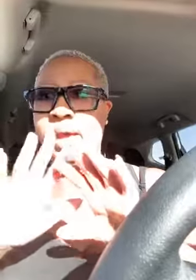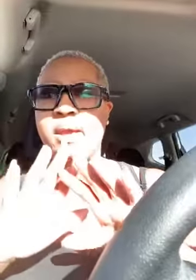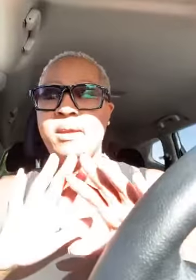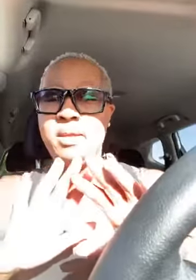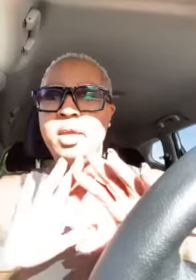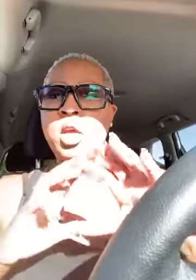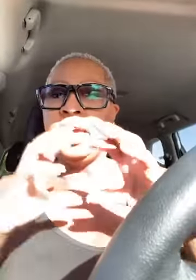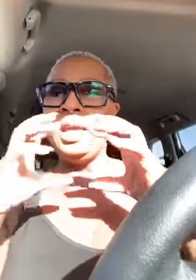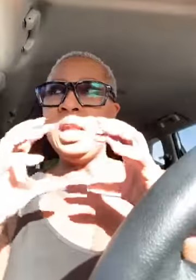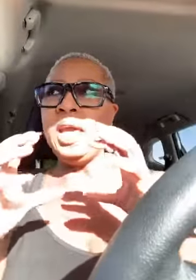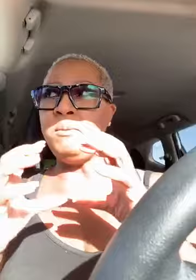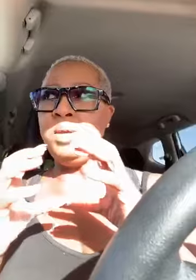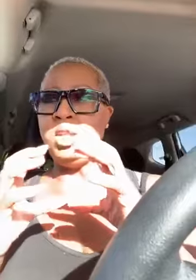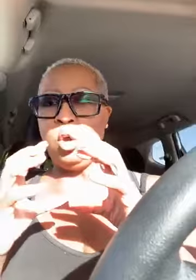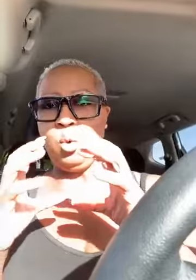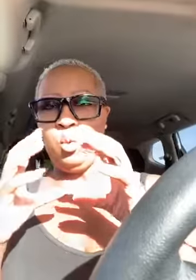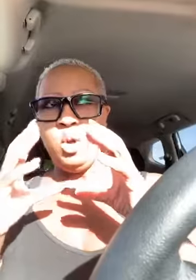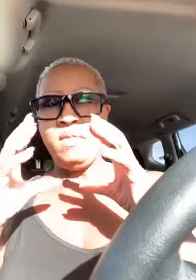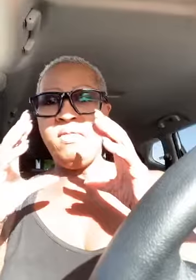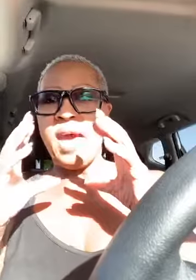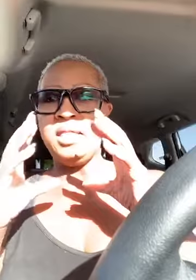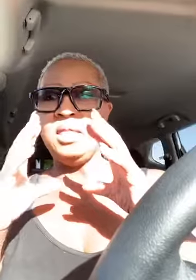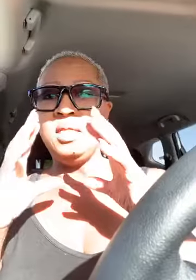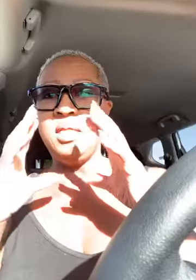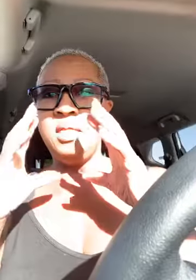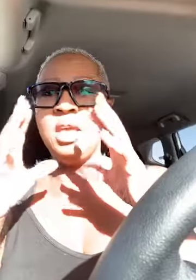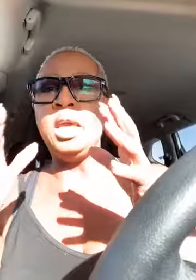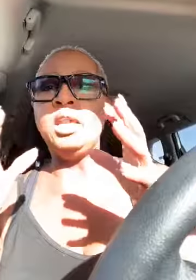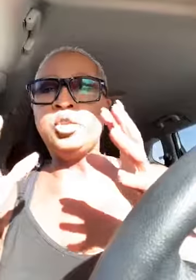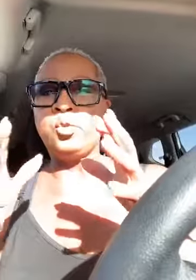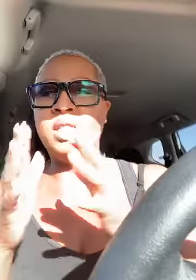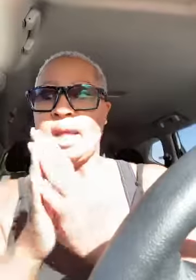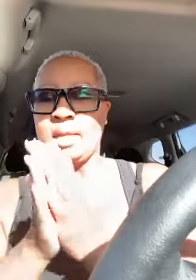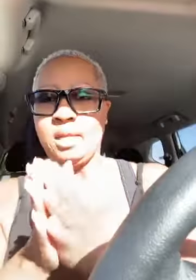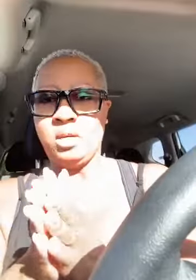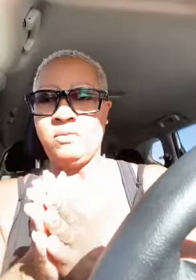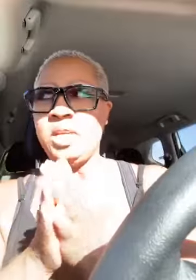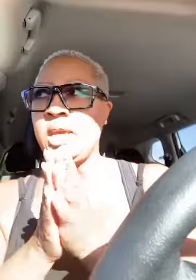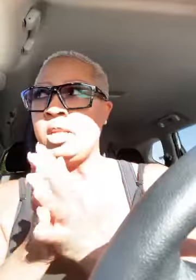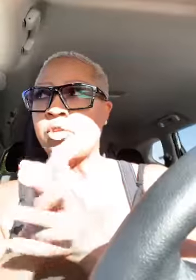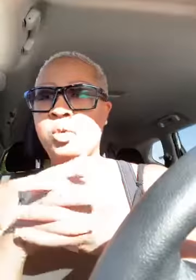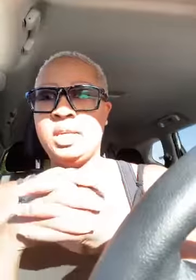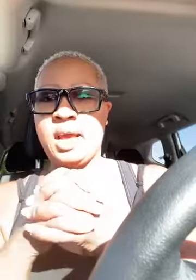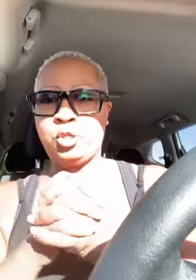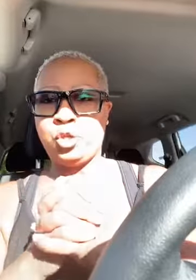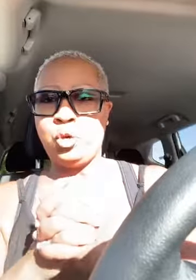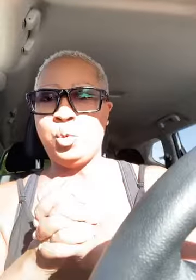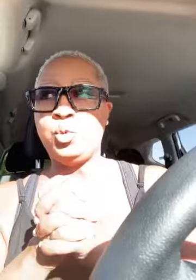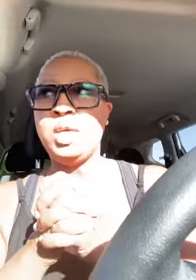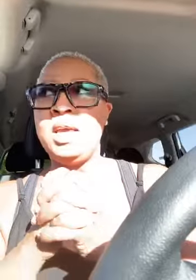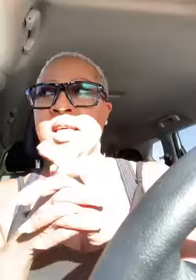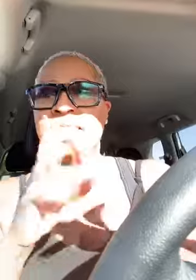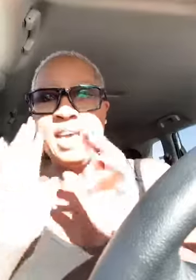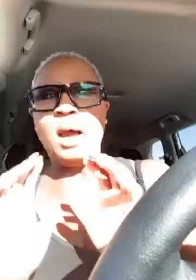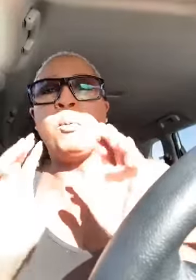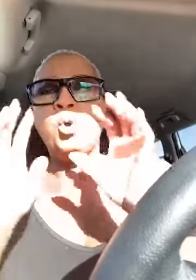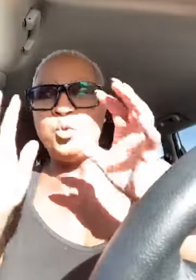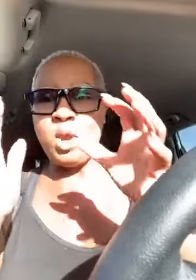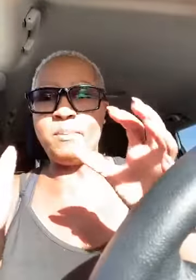he let me know that the industry that i love the industry that i chose that i'm on the right